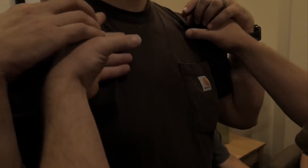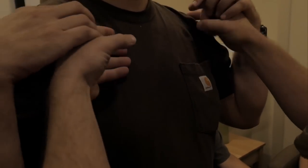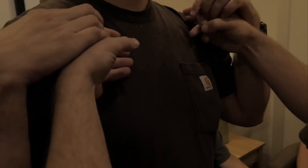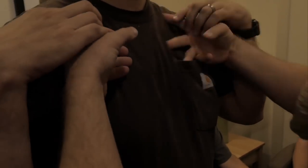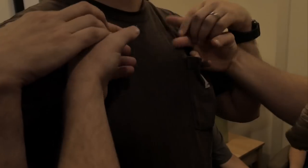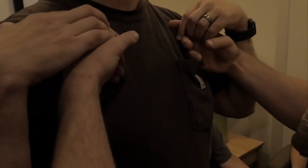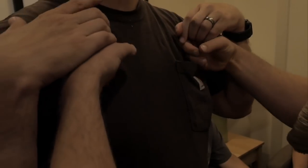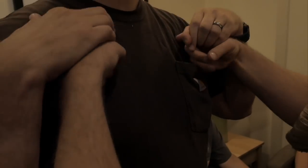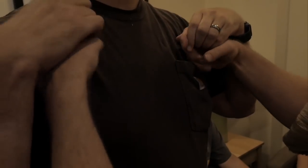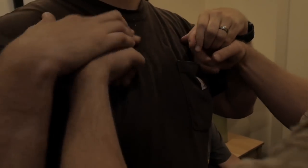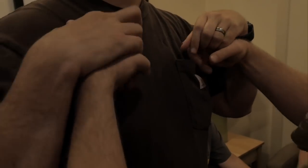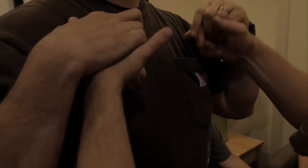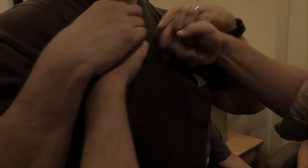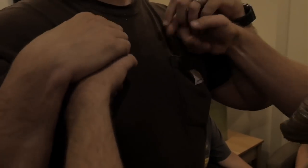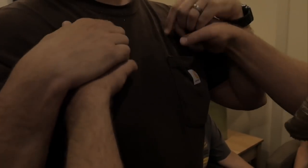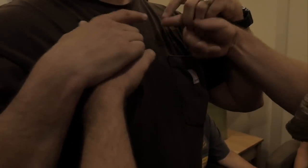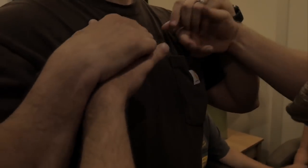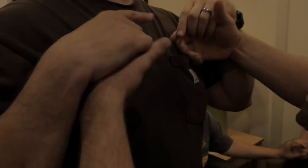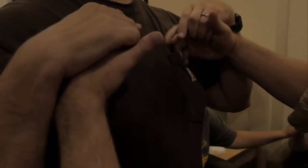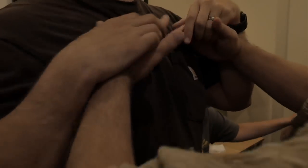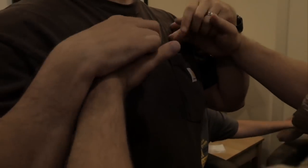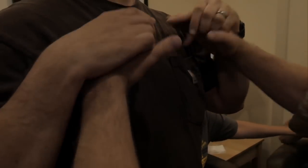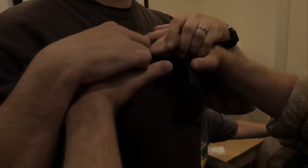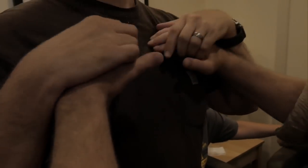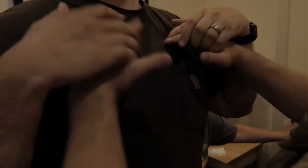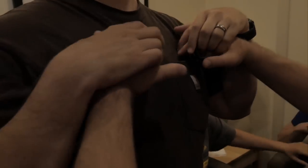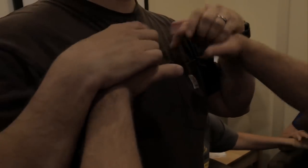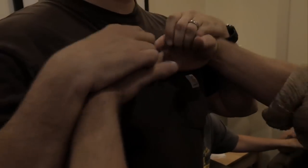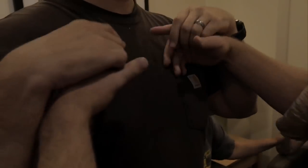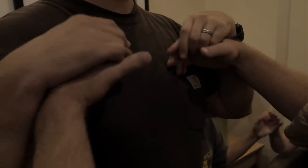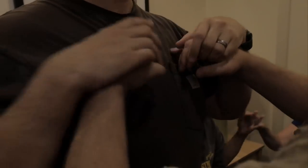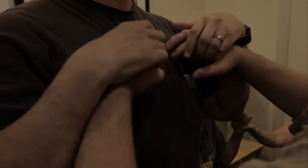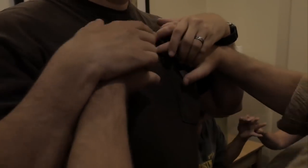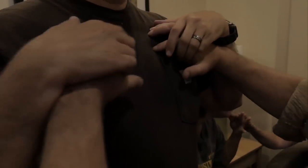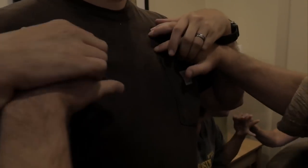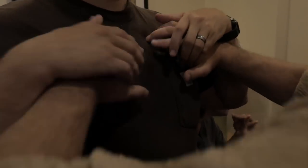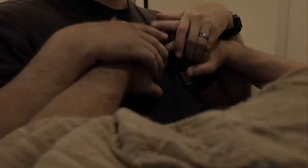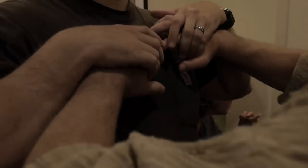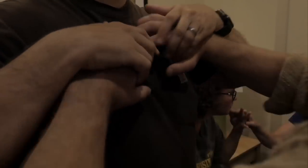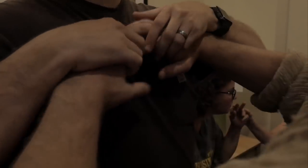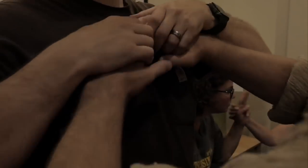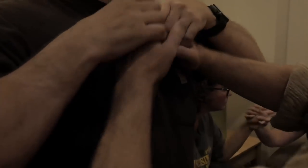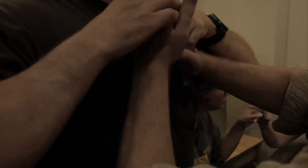From ancient grudge break to new mutiny, Where civil blood makes civil hands unclean.